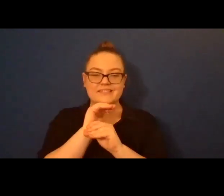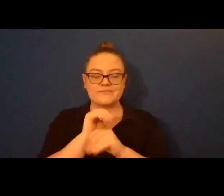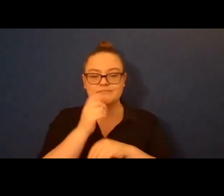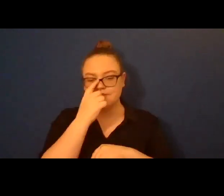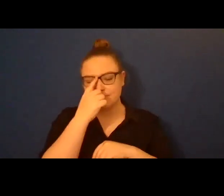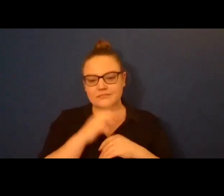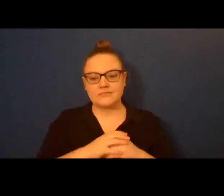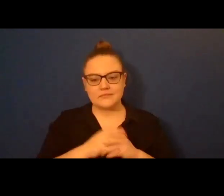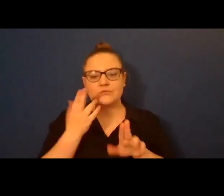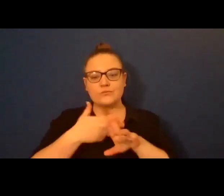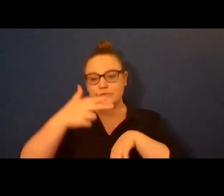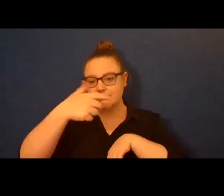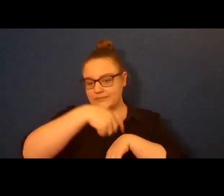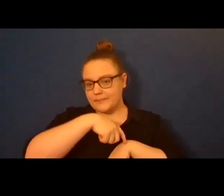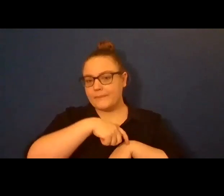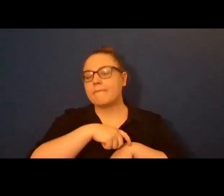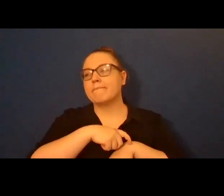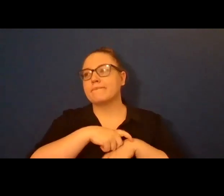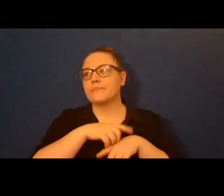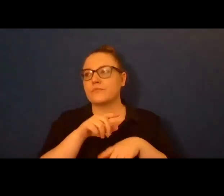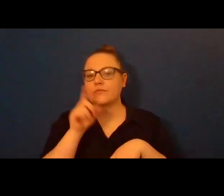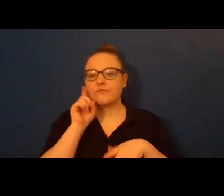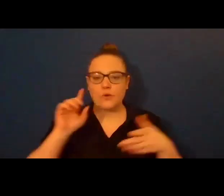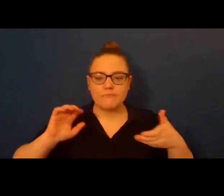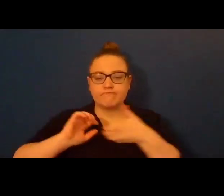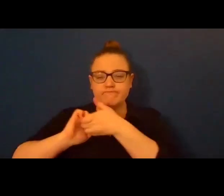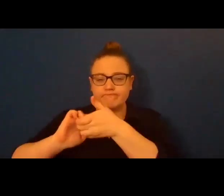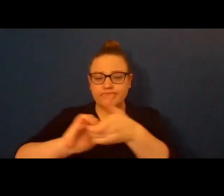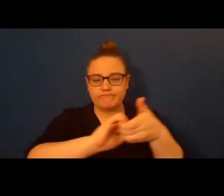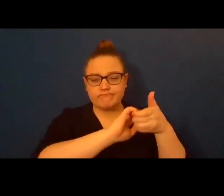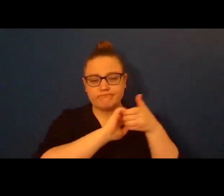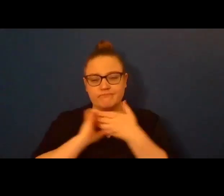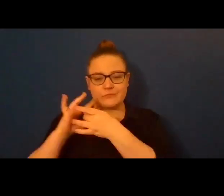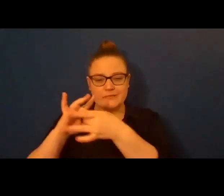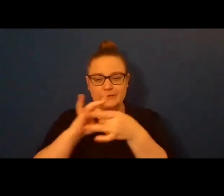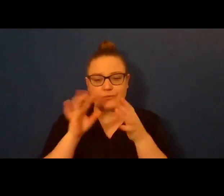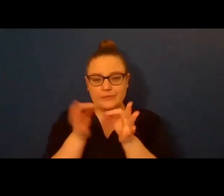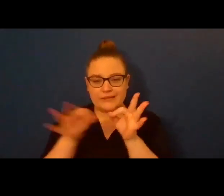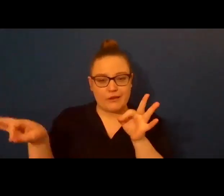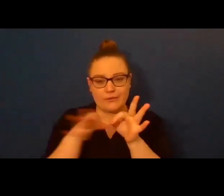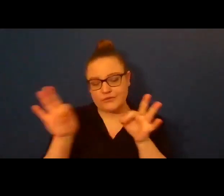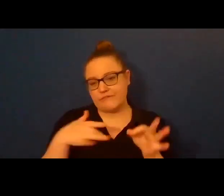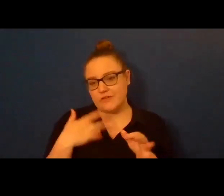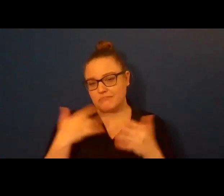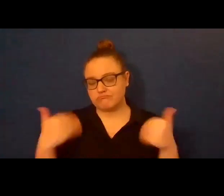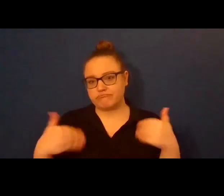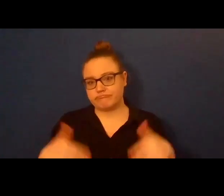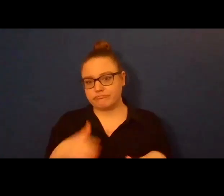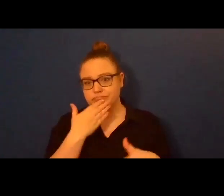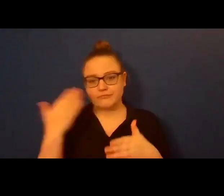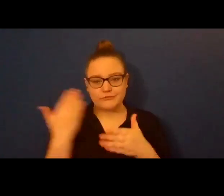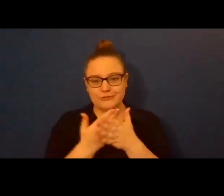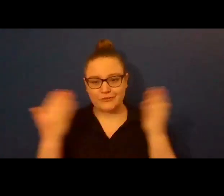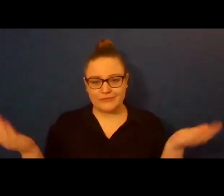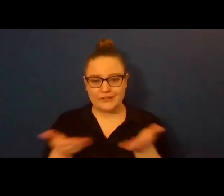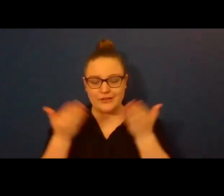of time to commune over language. It feels really, really good to be here, and I'm really